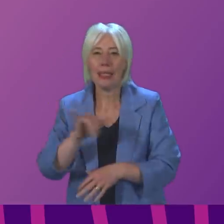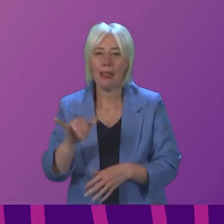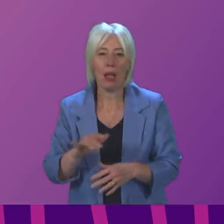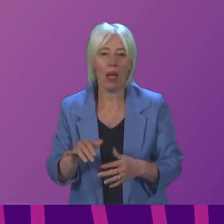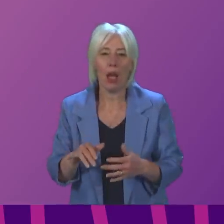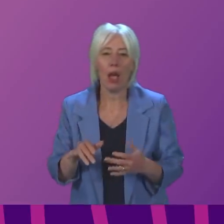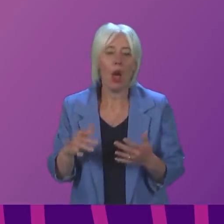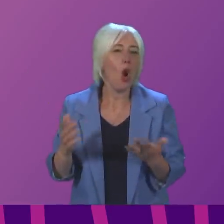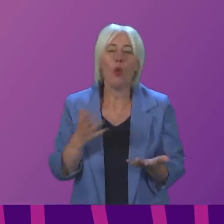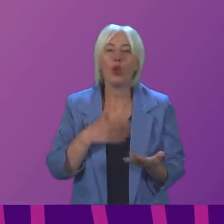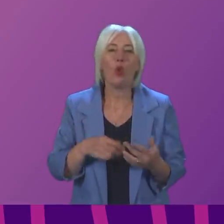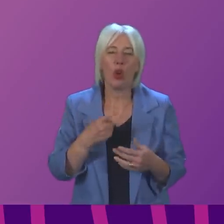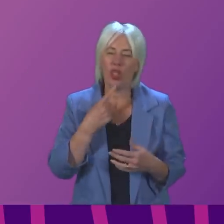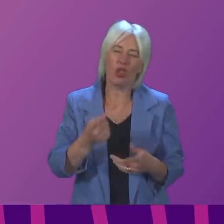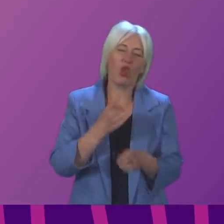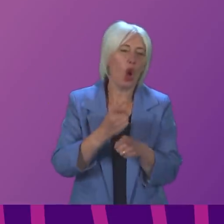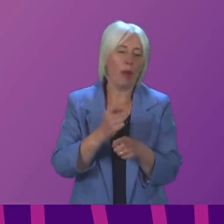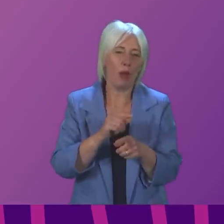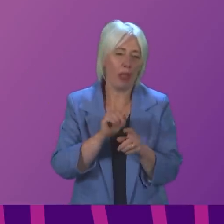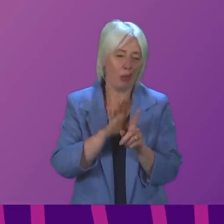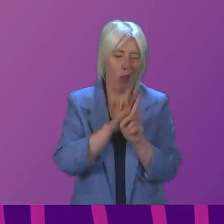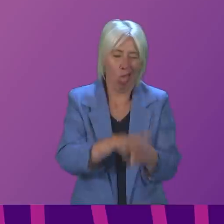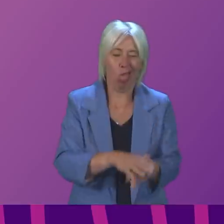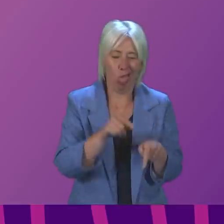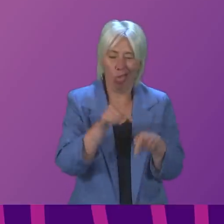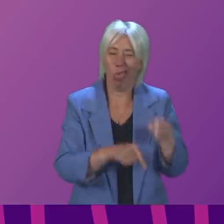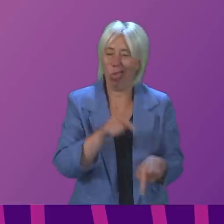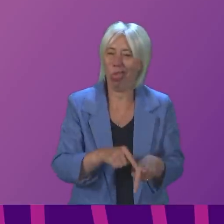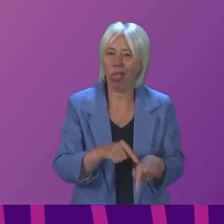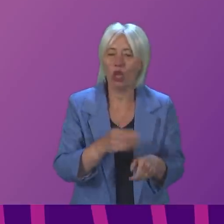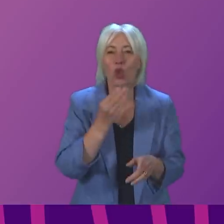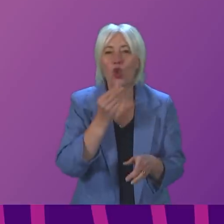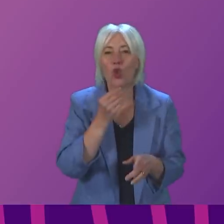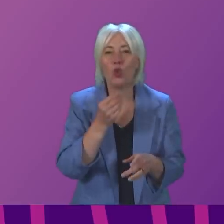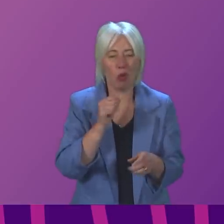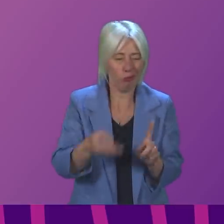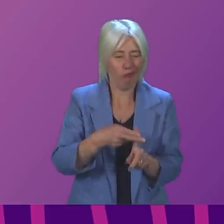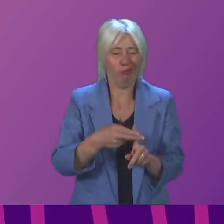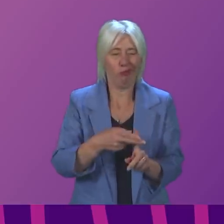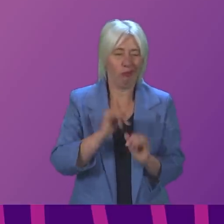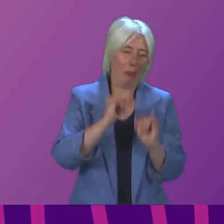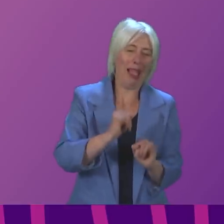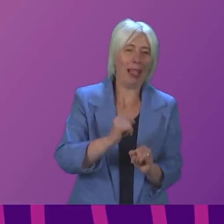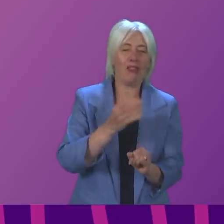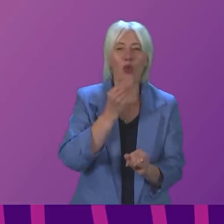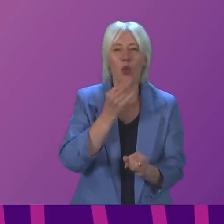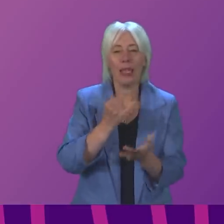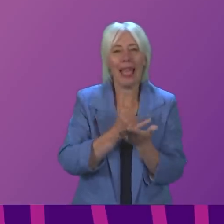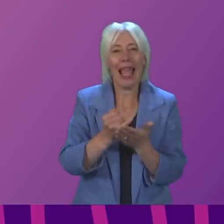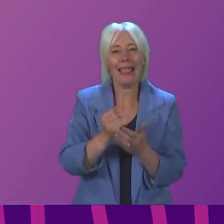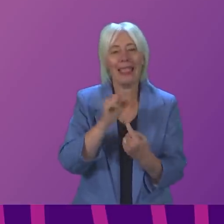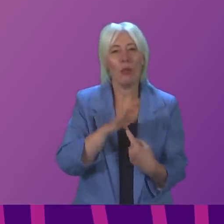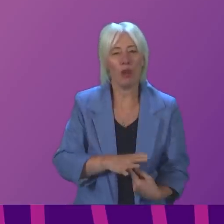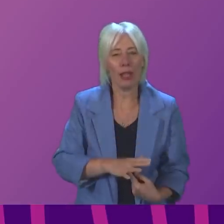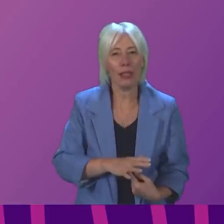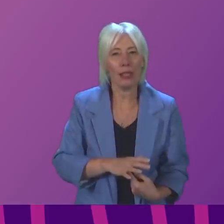about that in a way that stigmatises the use of anti-depressants. Because for some people, that